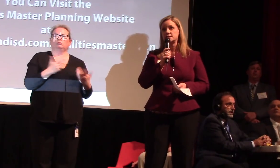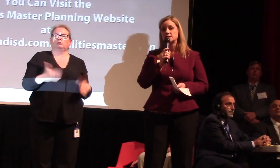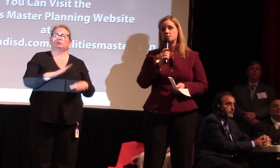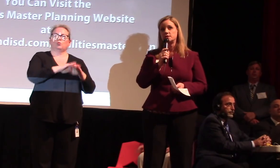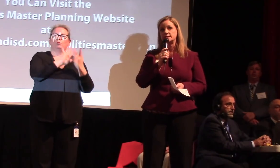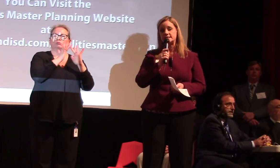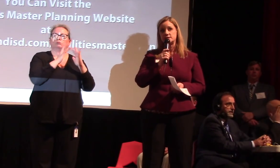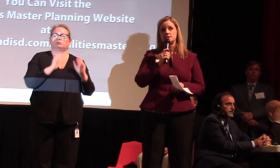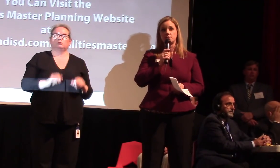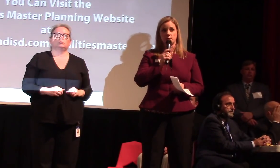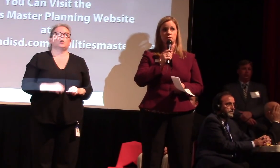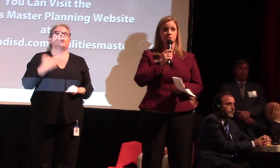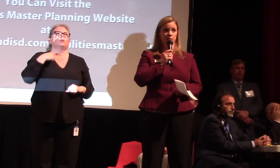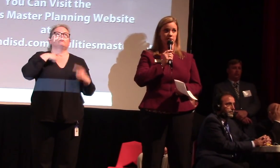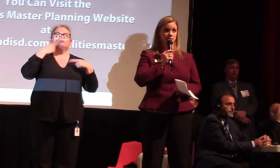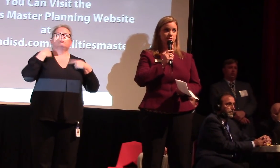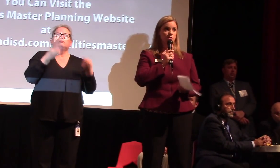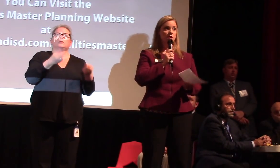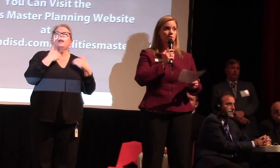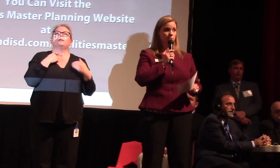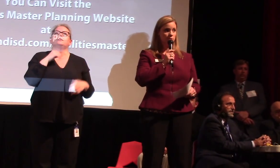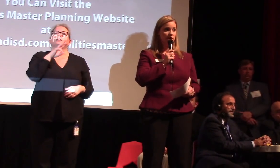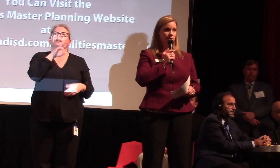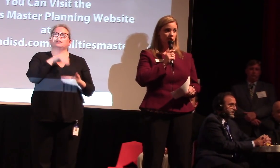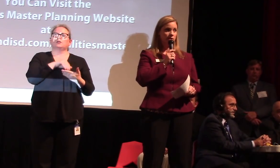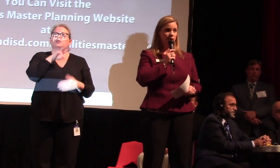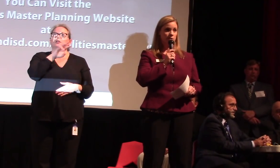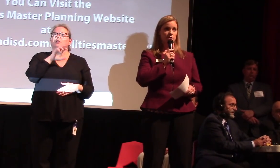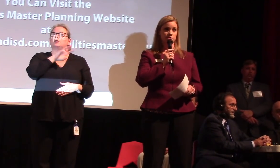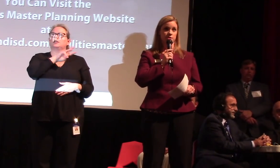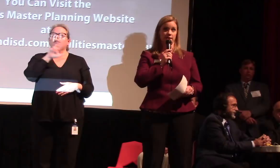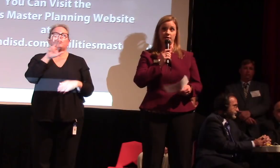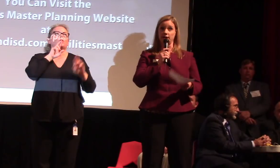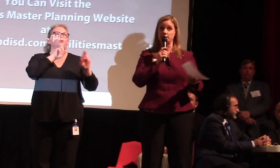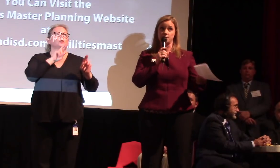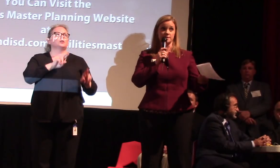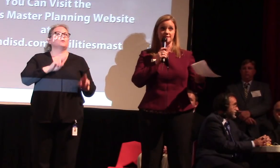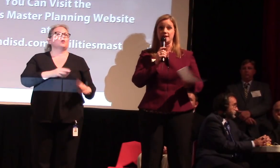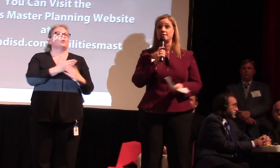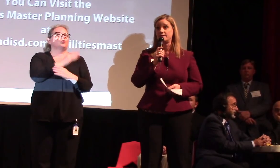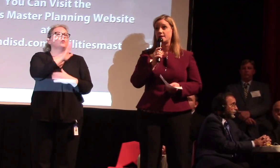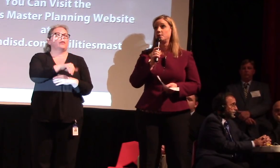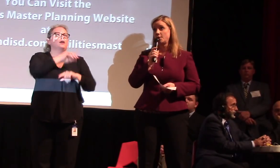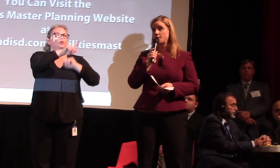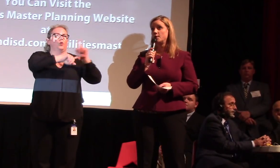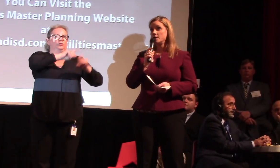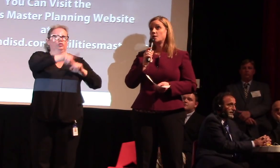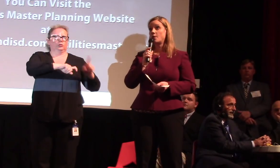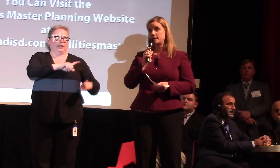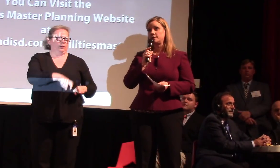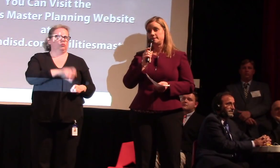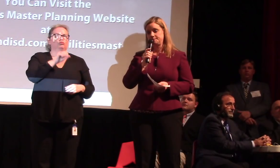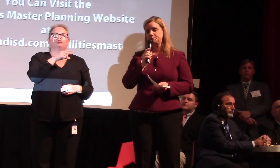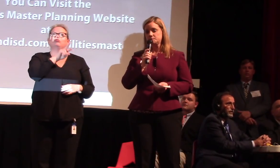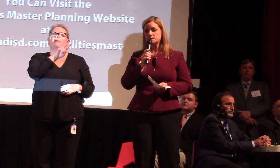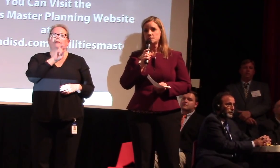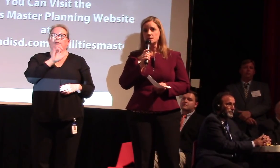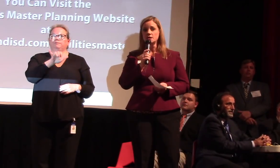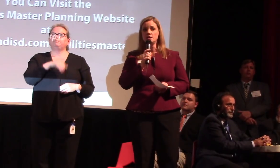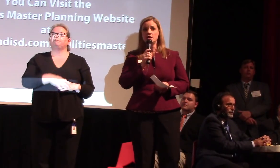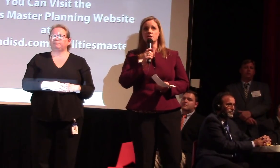,663 responses through that online questionnaire and I know that tonight that that will grow quite a bit.